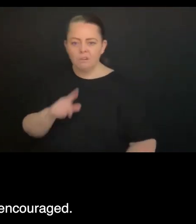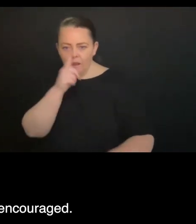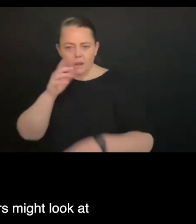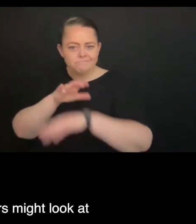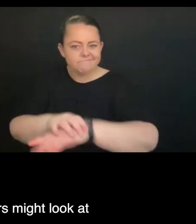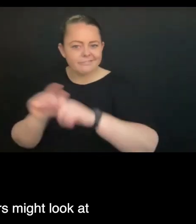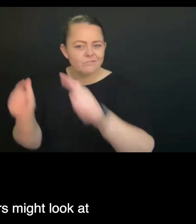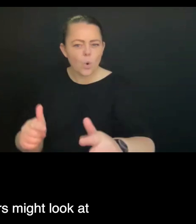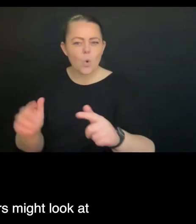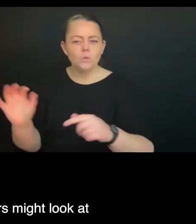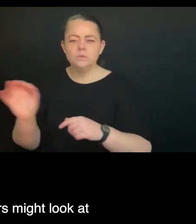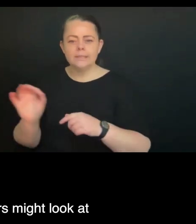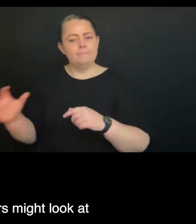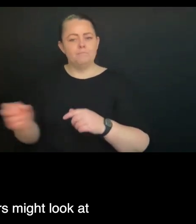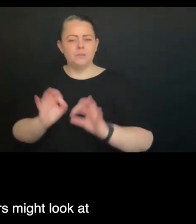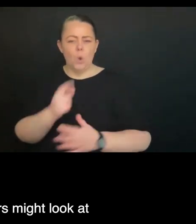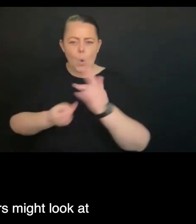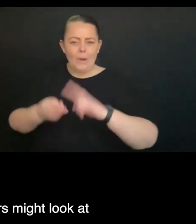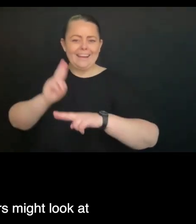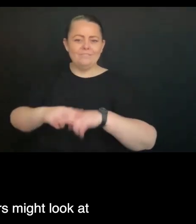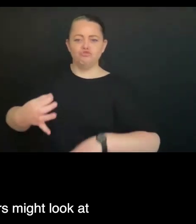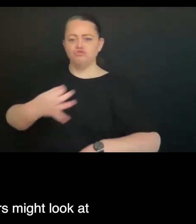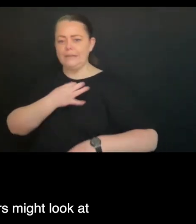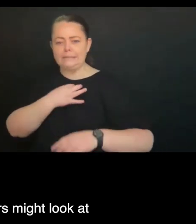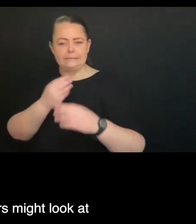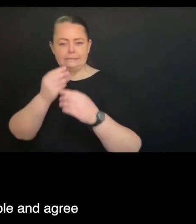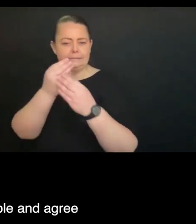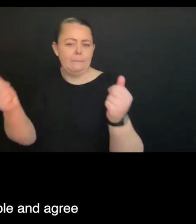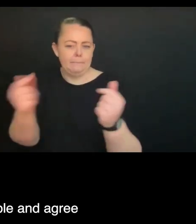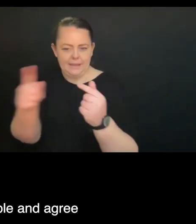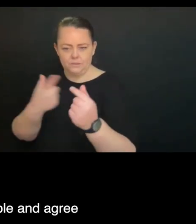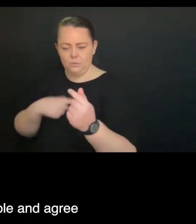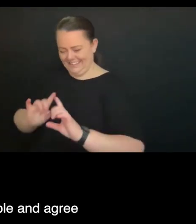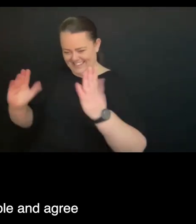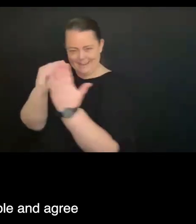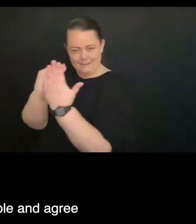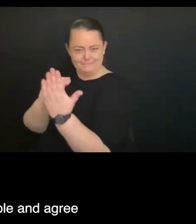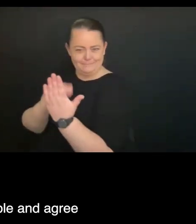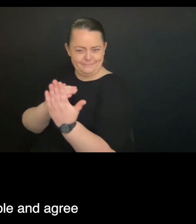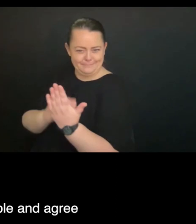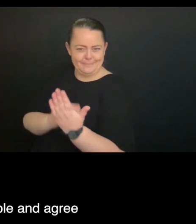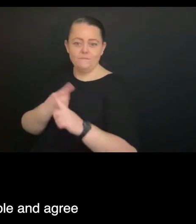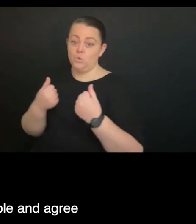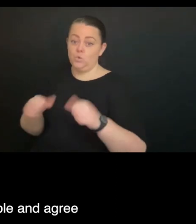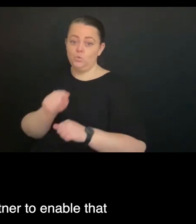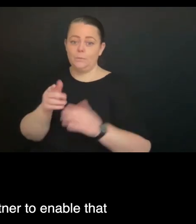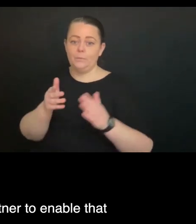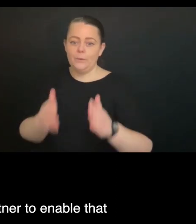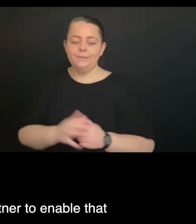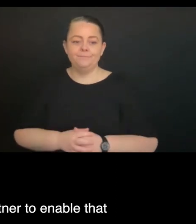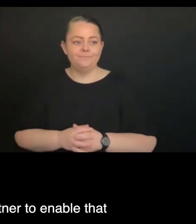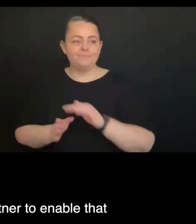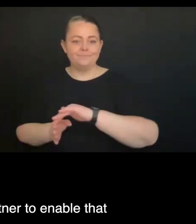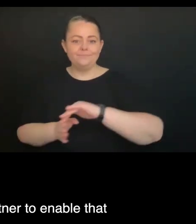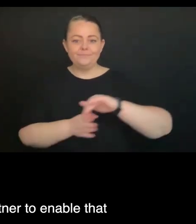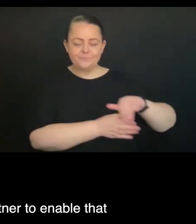encouraged, but concern that where providers might look at particular risks with older people and agree, and, you